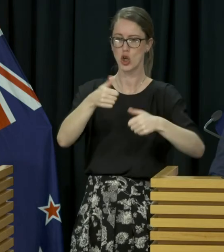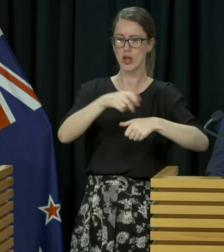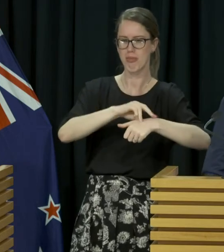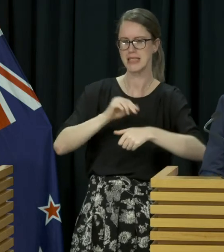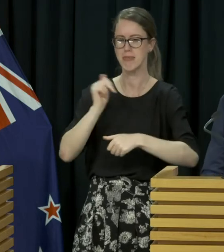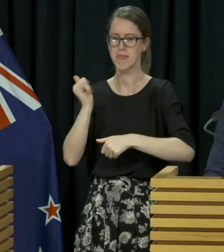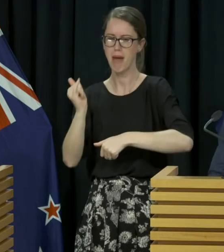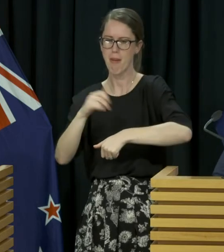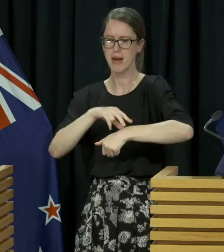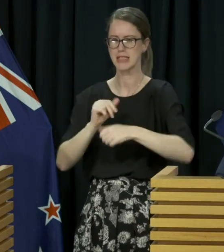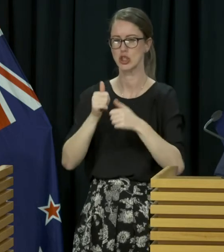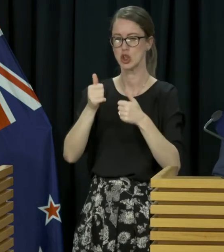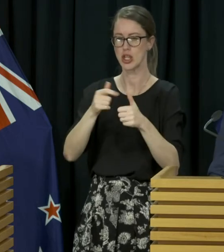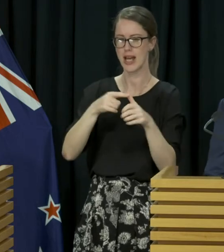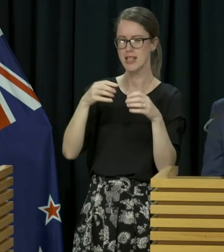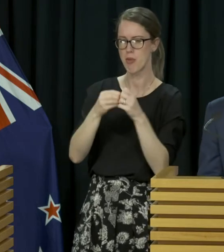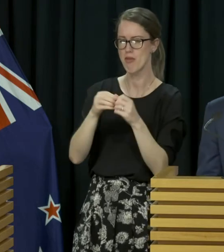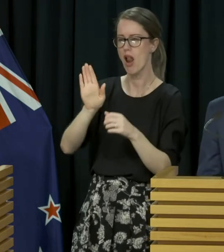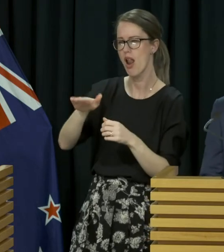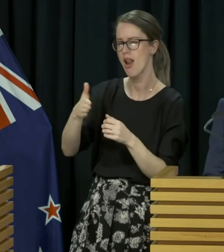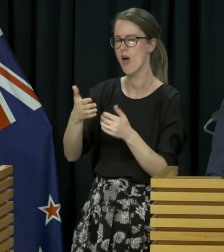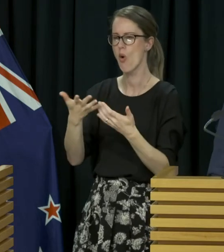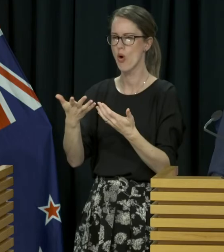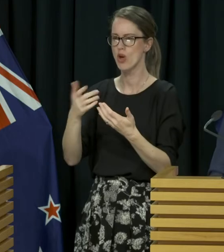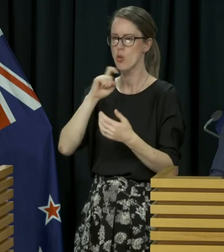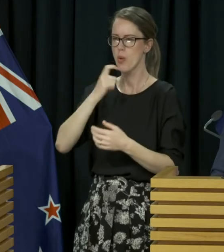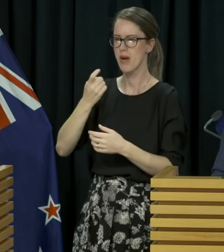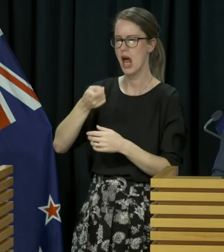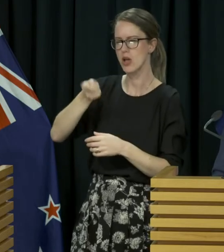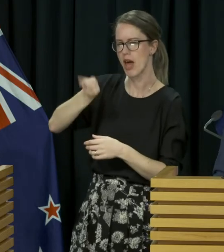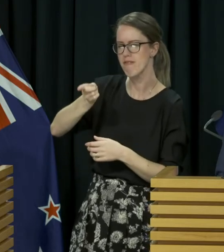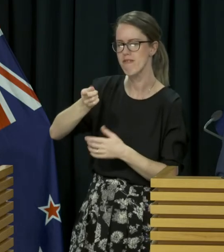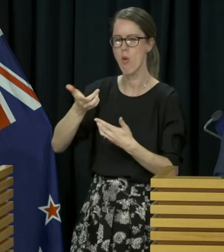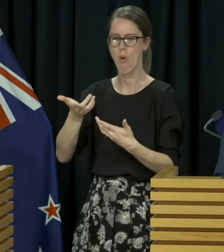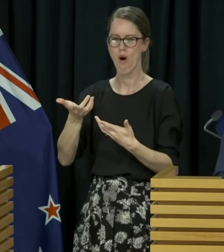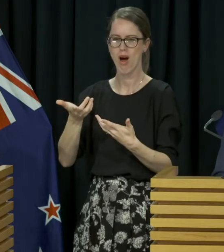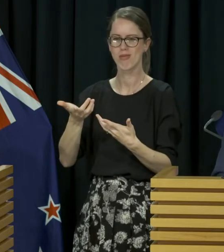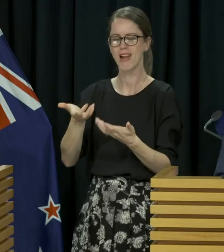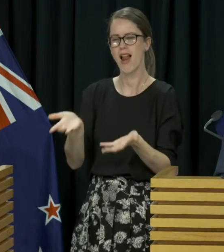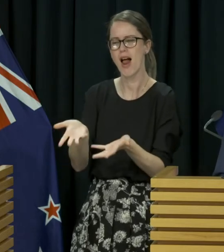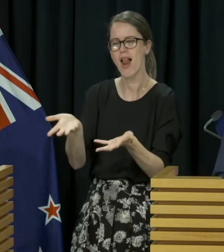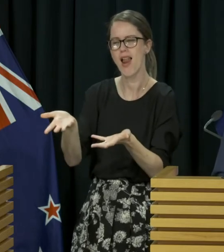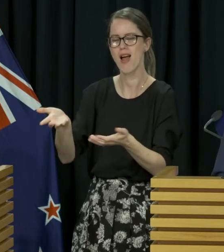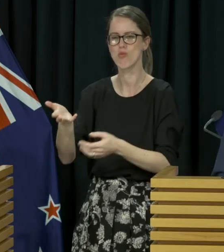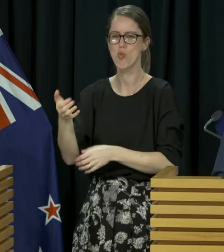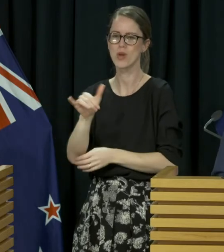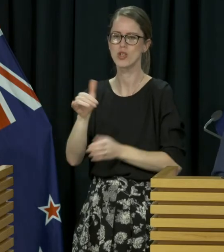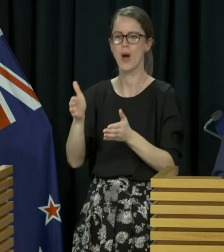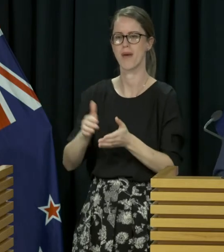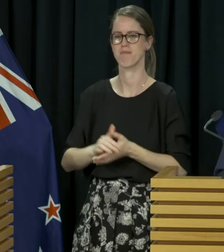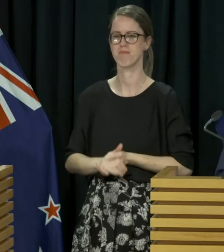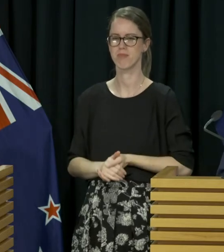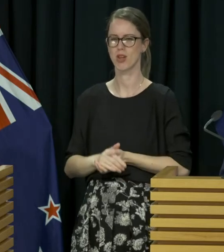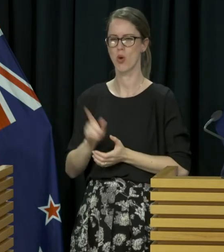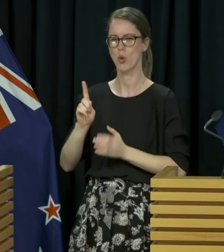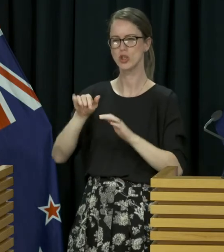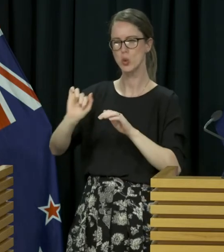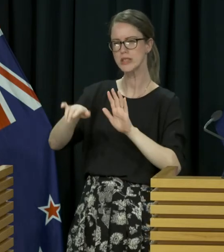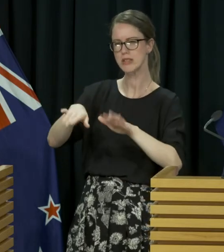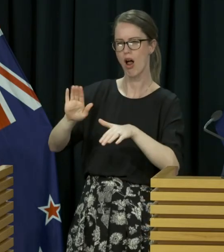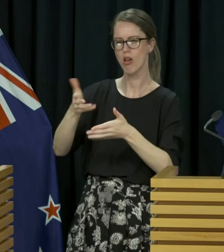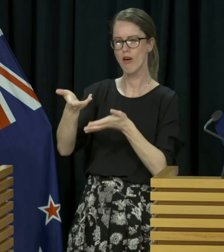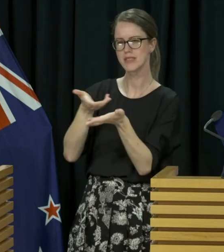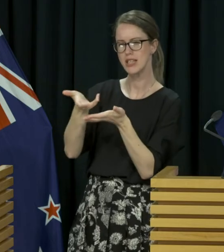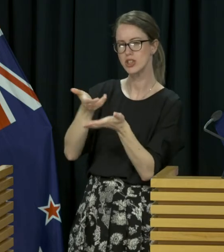you be more sort of bringing down the hammer or more sort of, hey, do this for the community? How would that